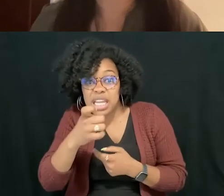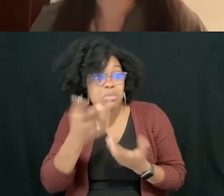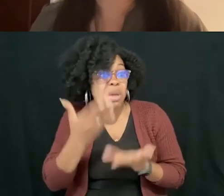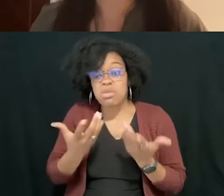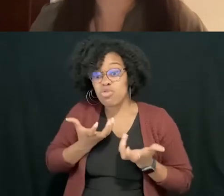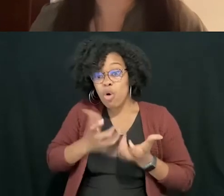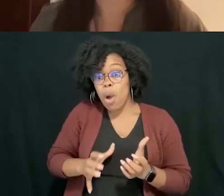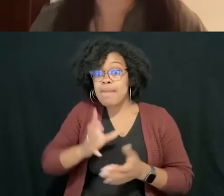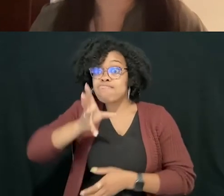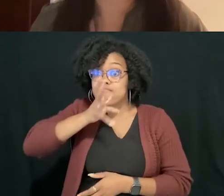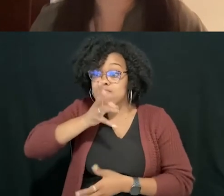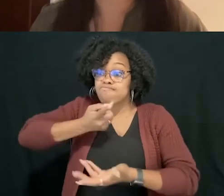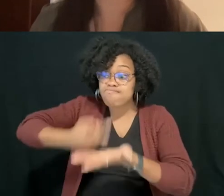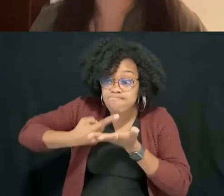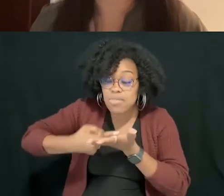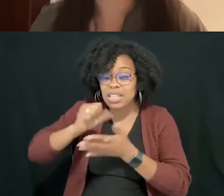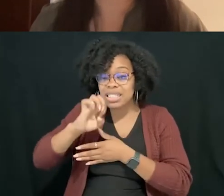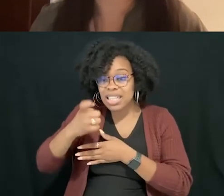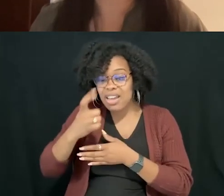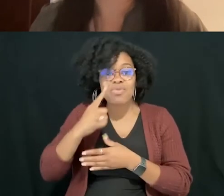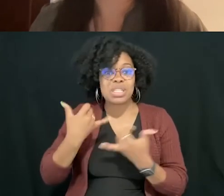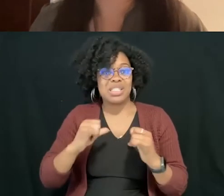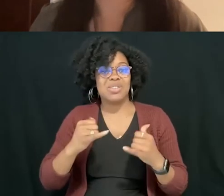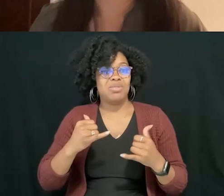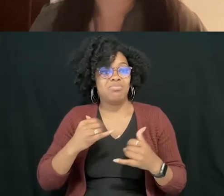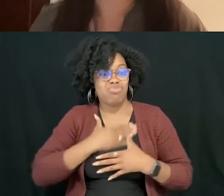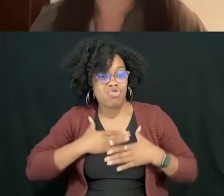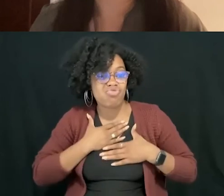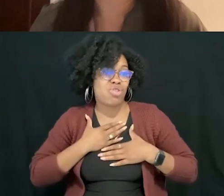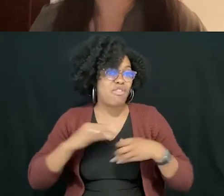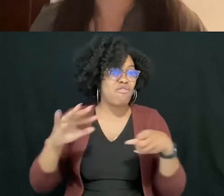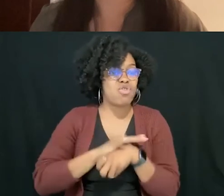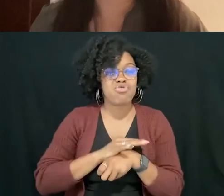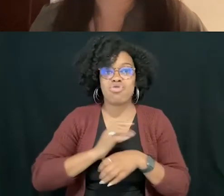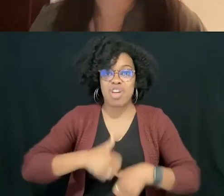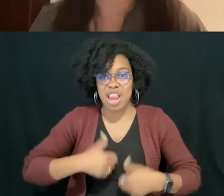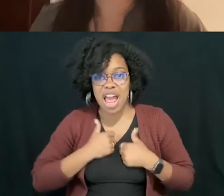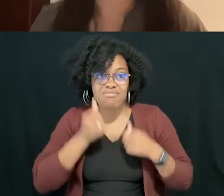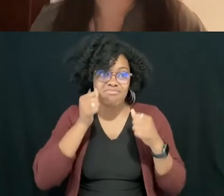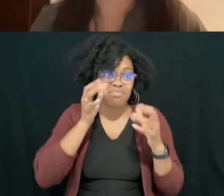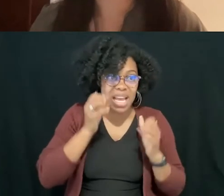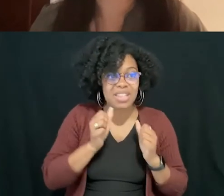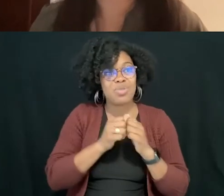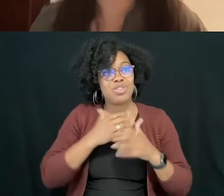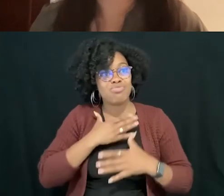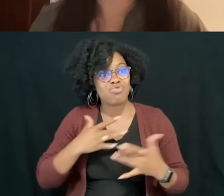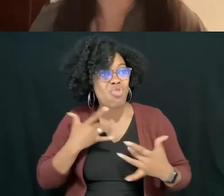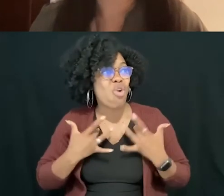to have an amazing full life of joy and pleasure and relationships, um, which is